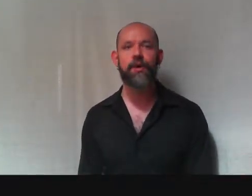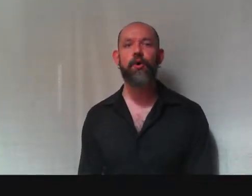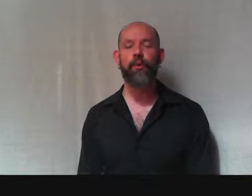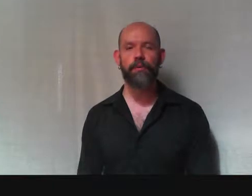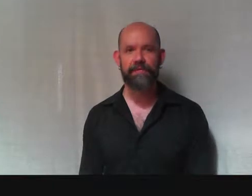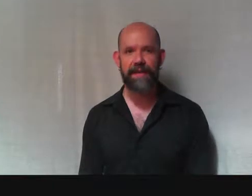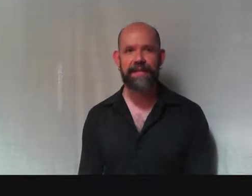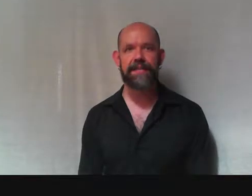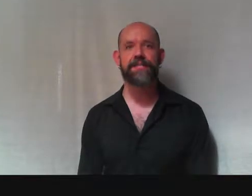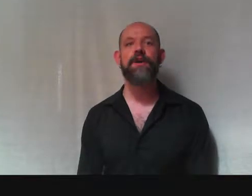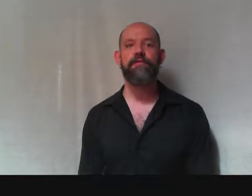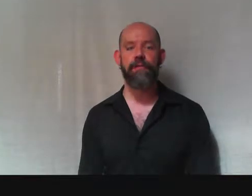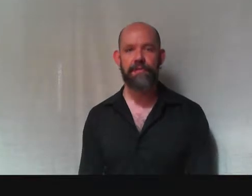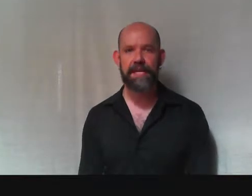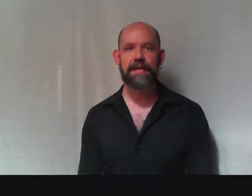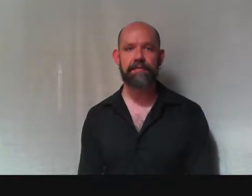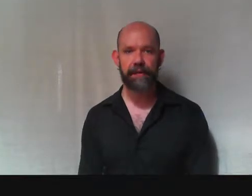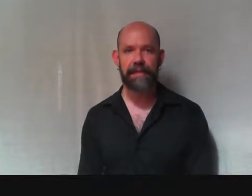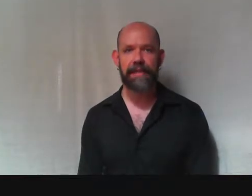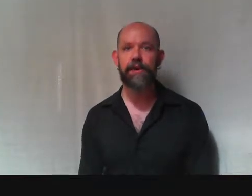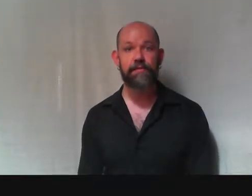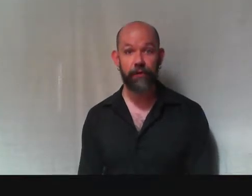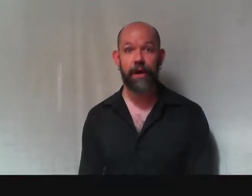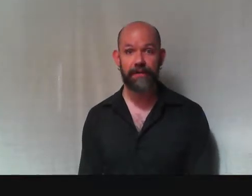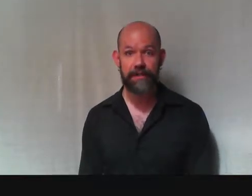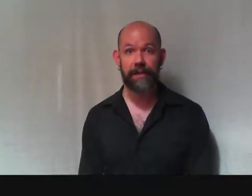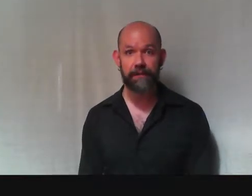will prevent us from thinking freely for ourselves.